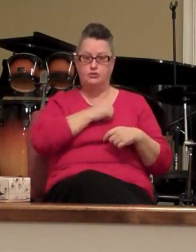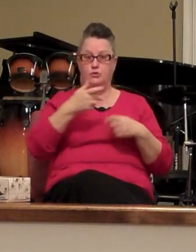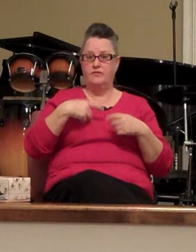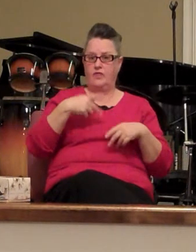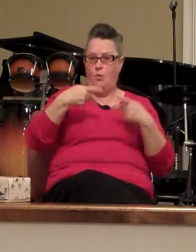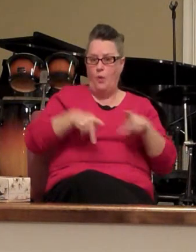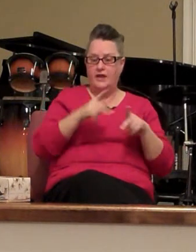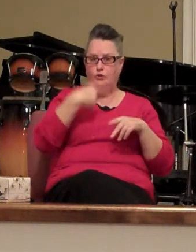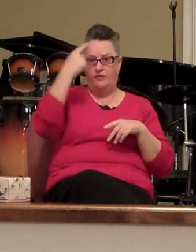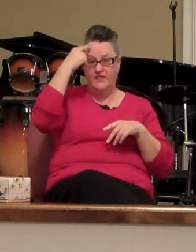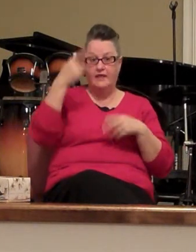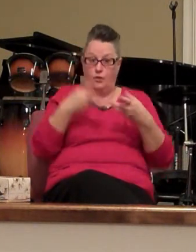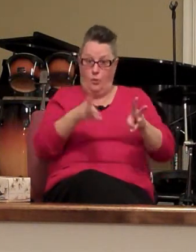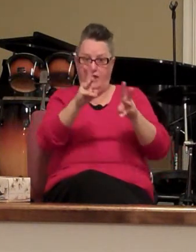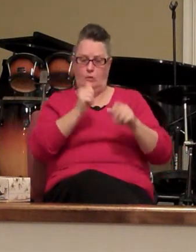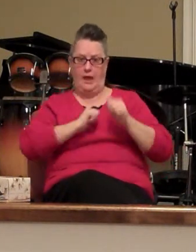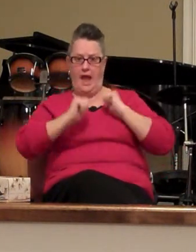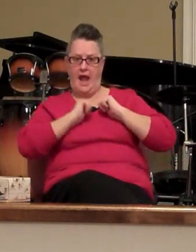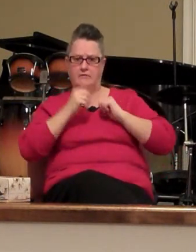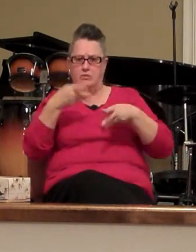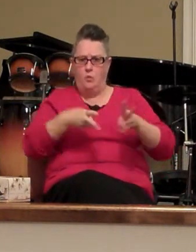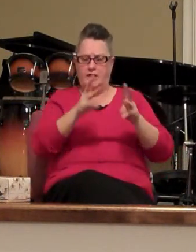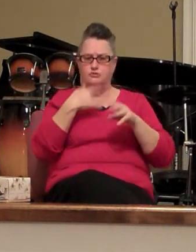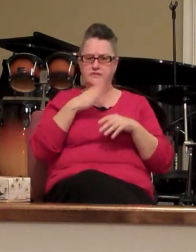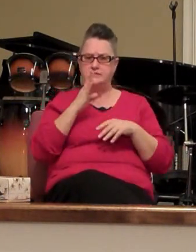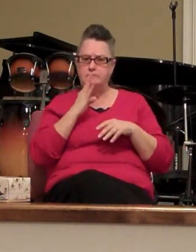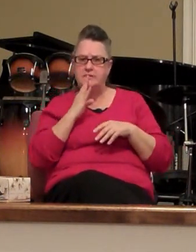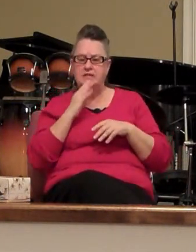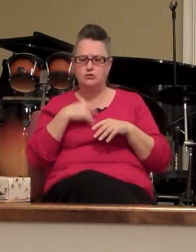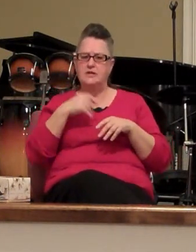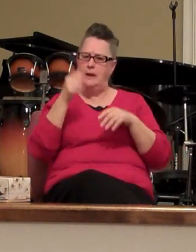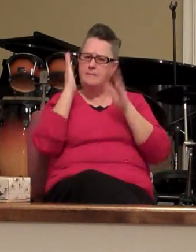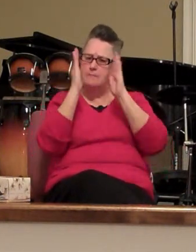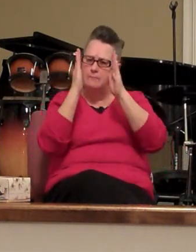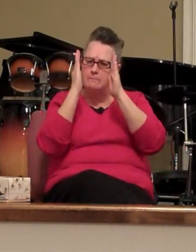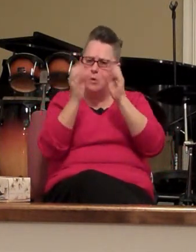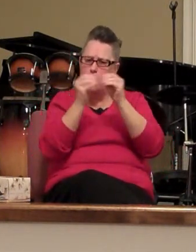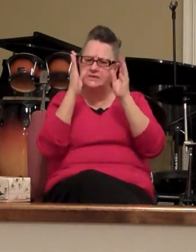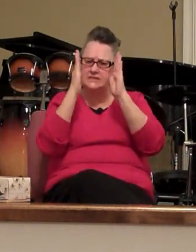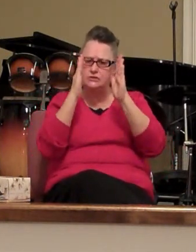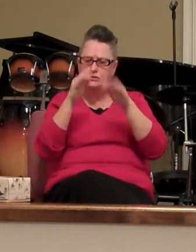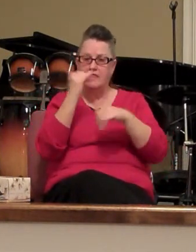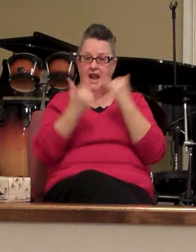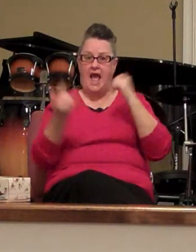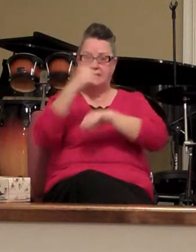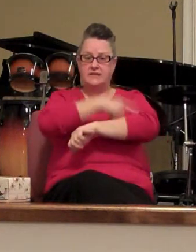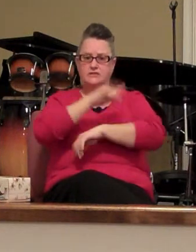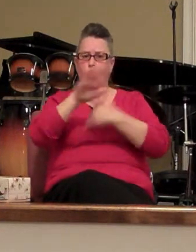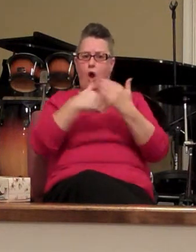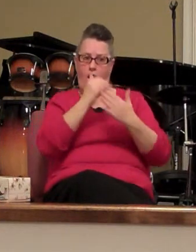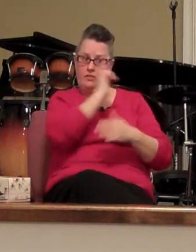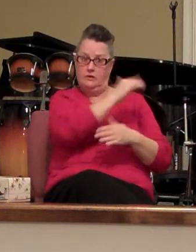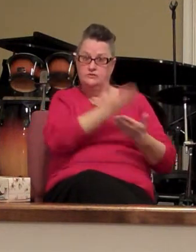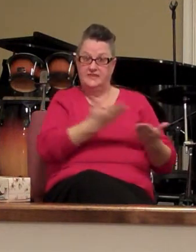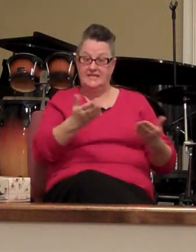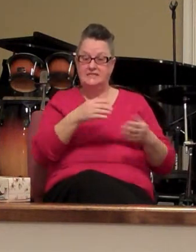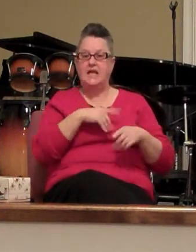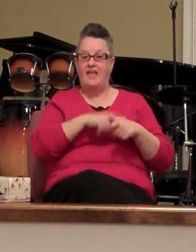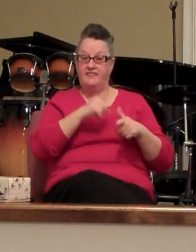the way we act the way we speak we need to pay more attention to these last days to all of these things and then some we've got to